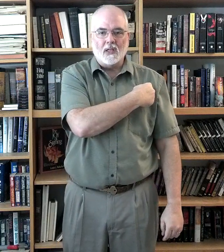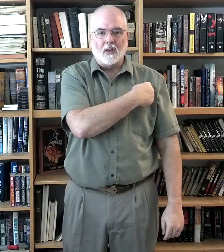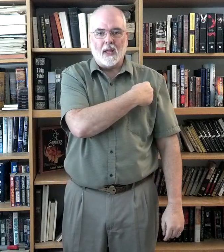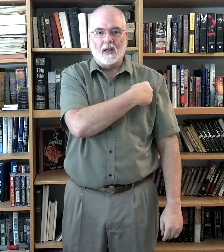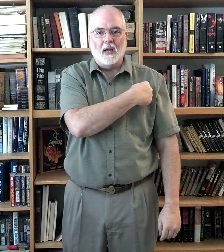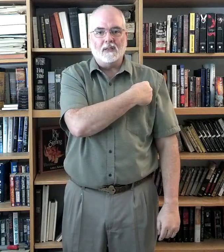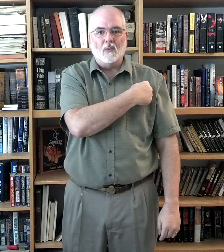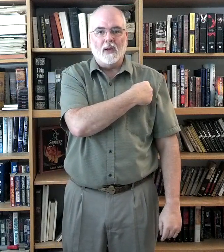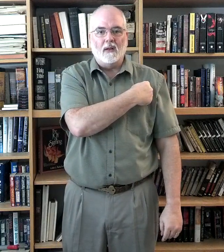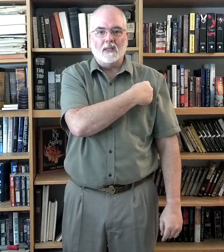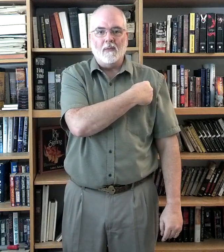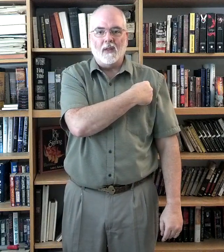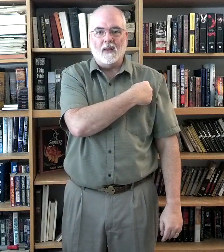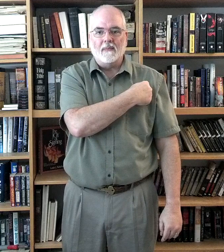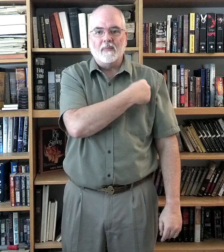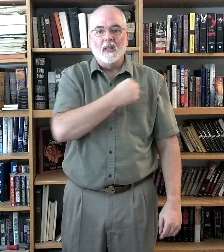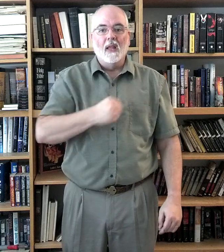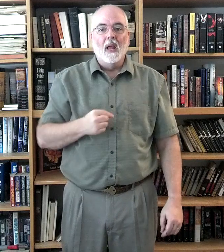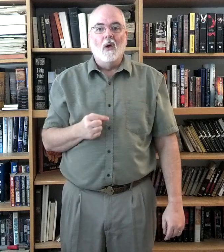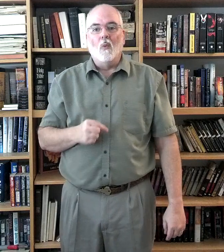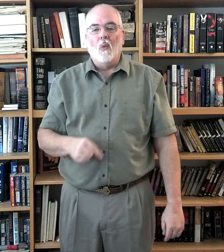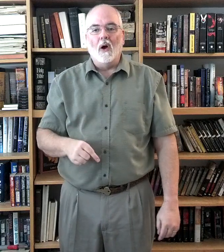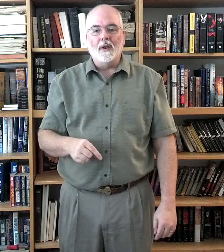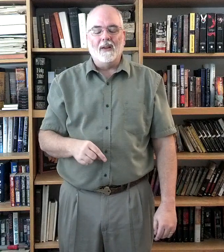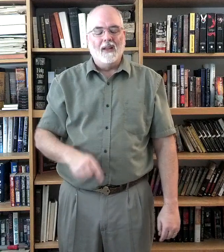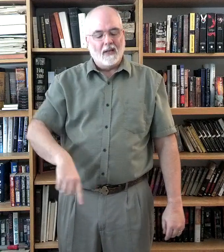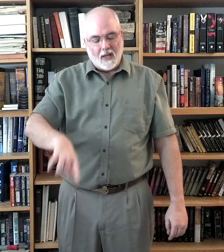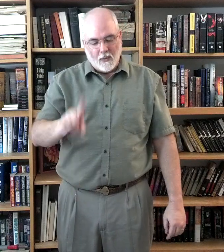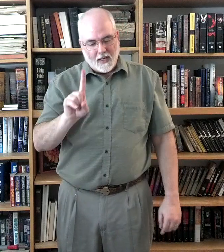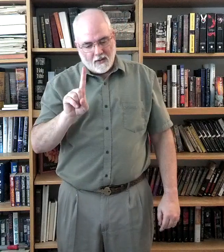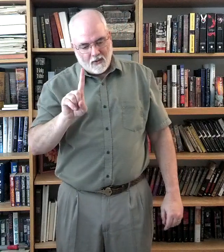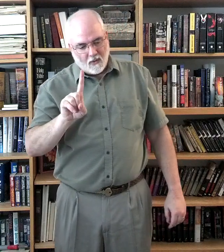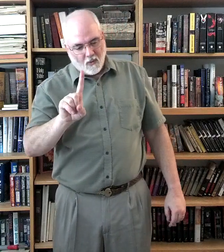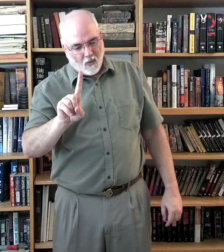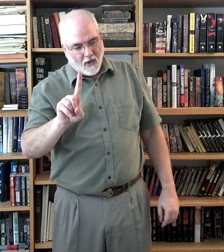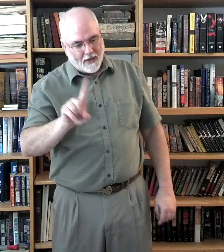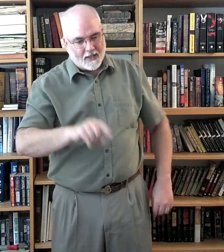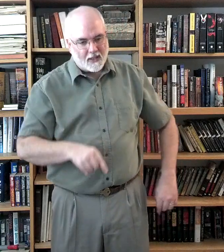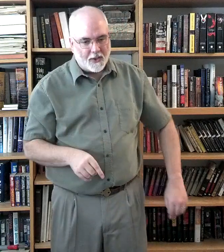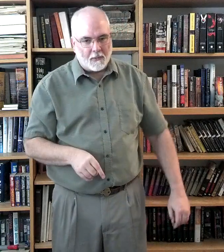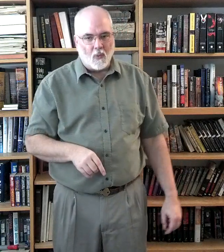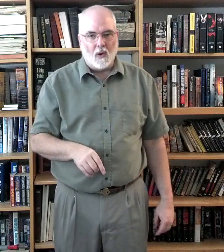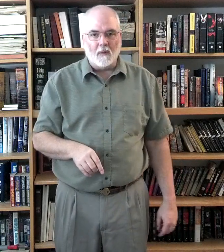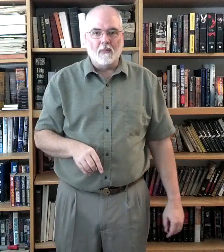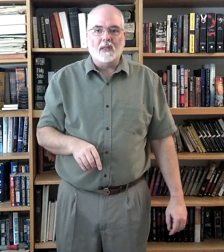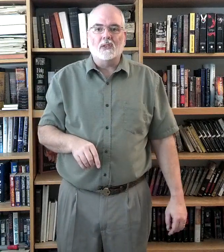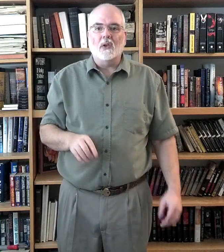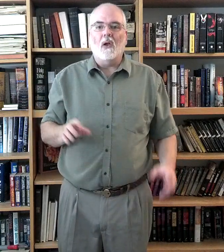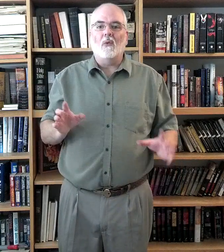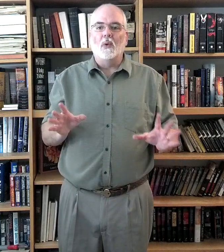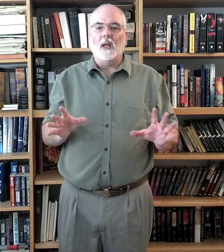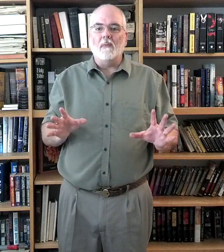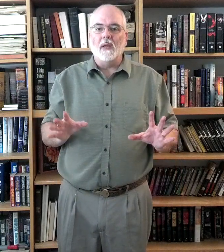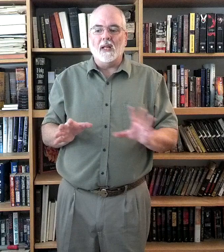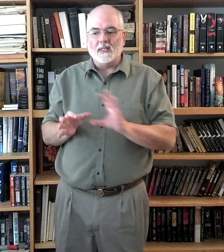saw that. Us and we are the same thing. One. Now, we could do one as a number one, but the song really means